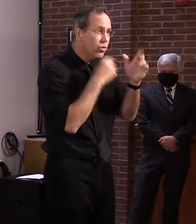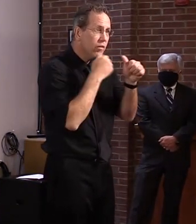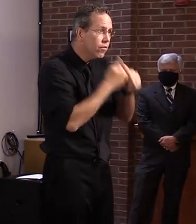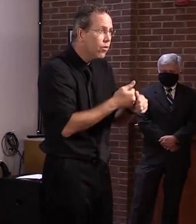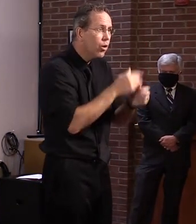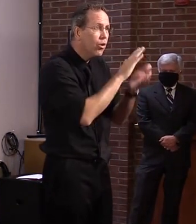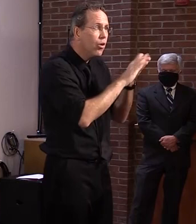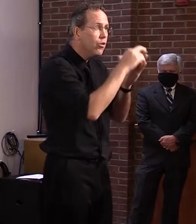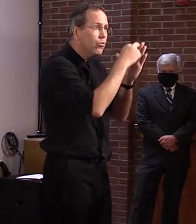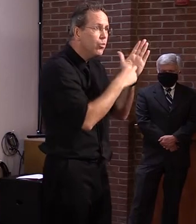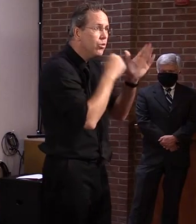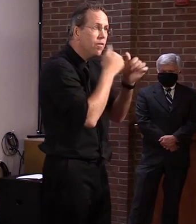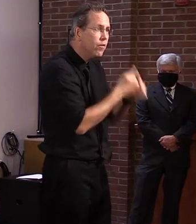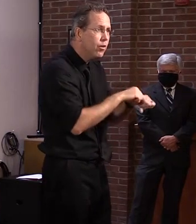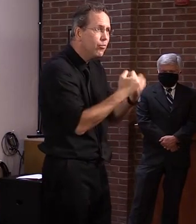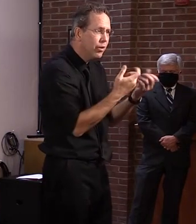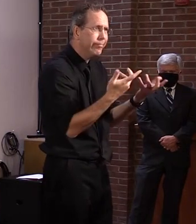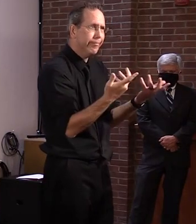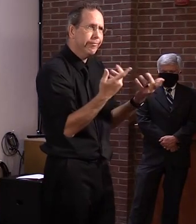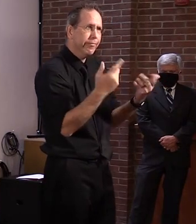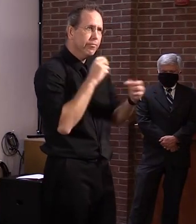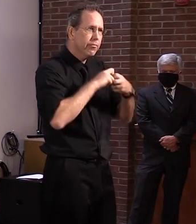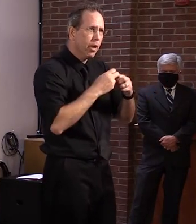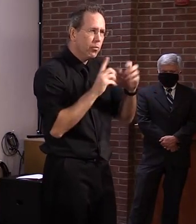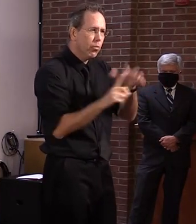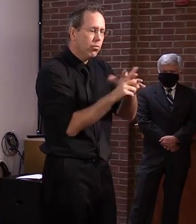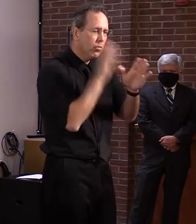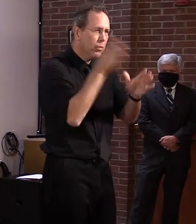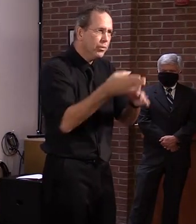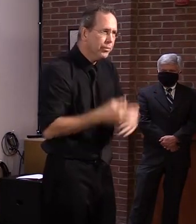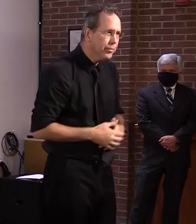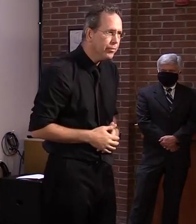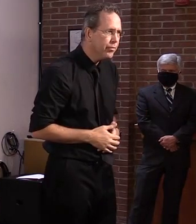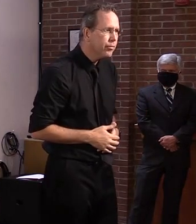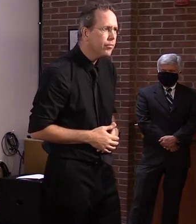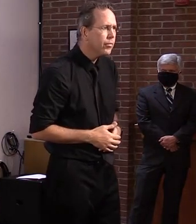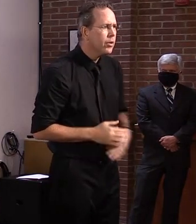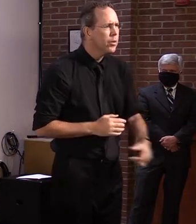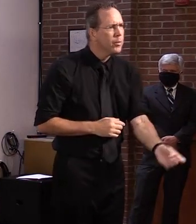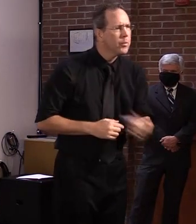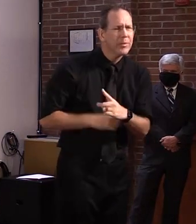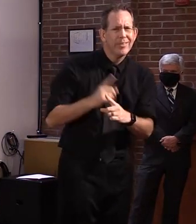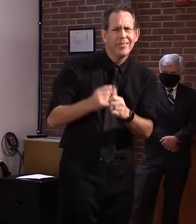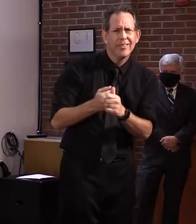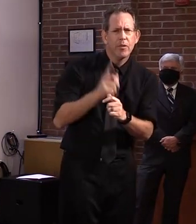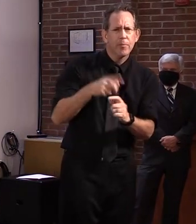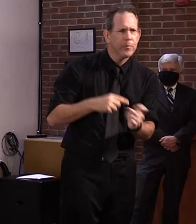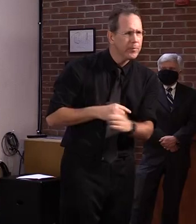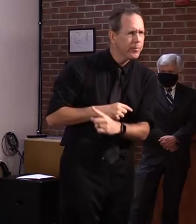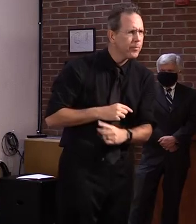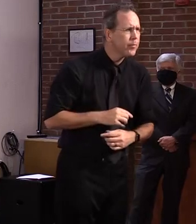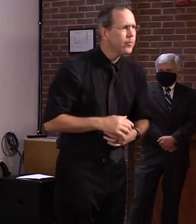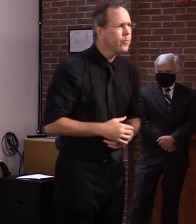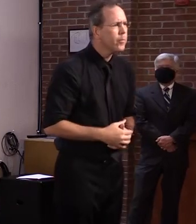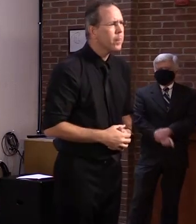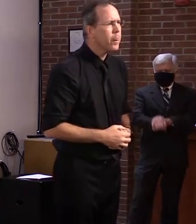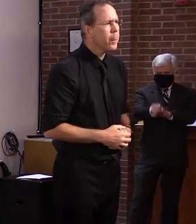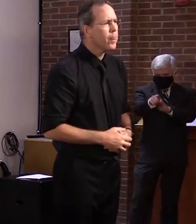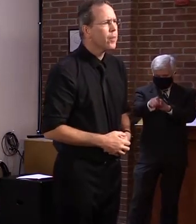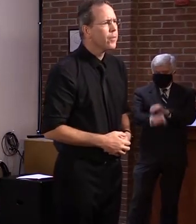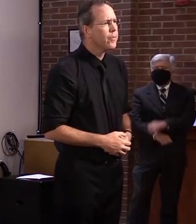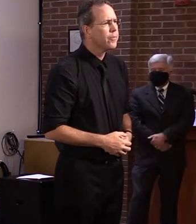just quick thing. Who, who is following up or is it Commissioner Sherling or who is dealing with Castleton on this? was,